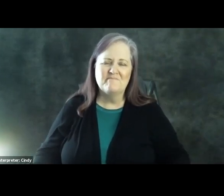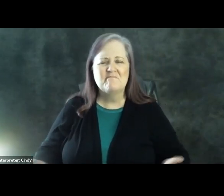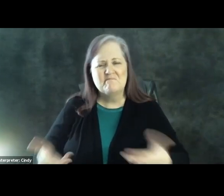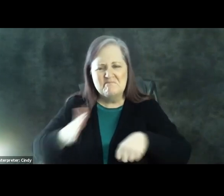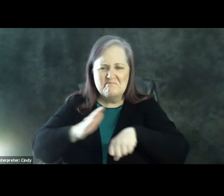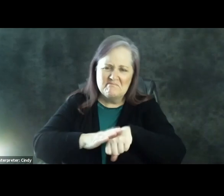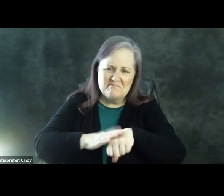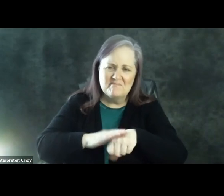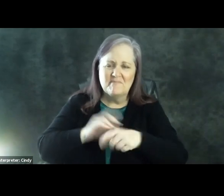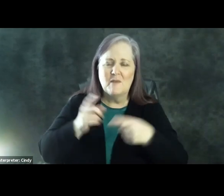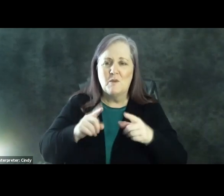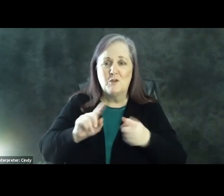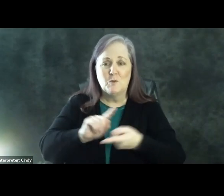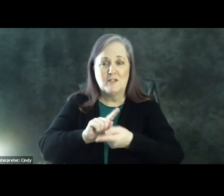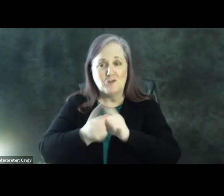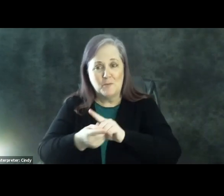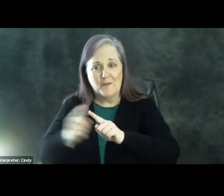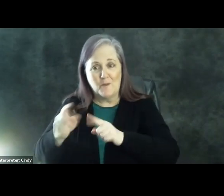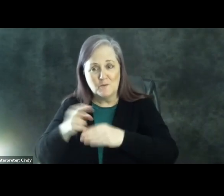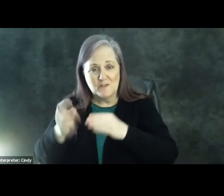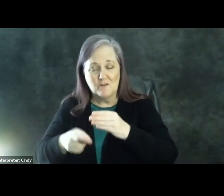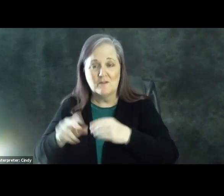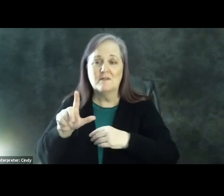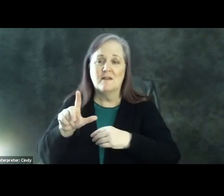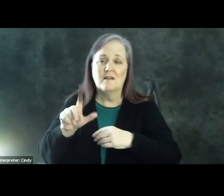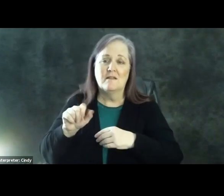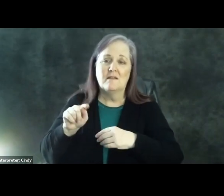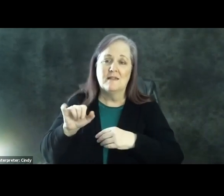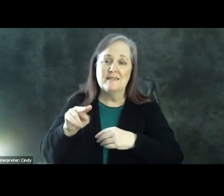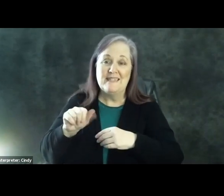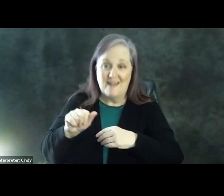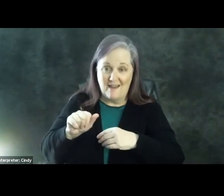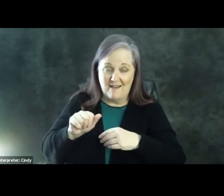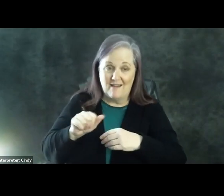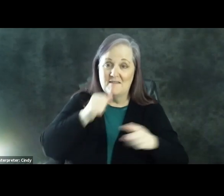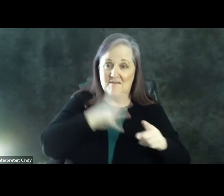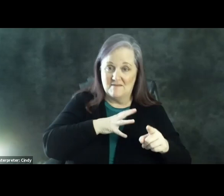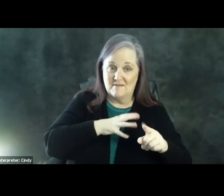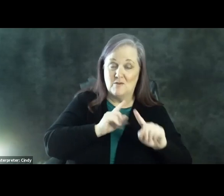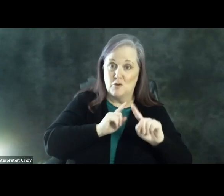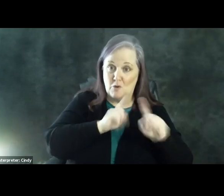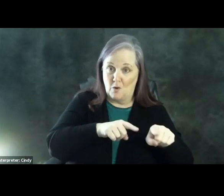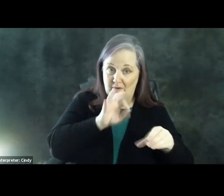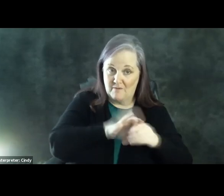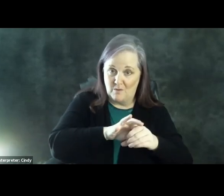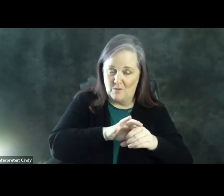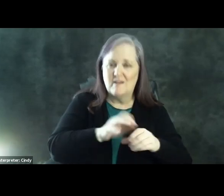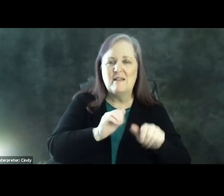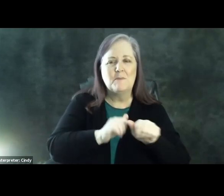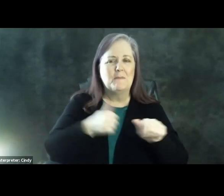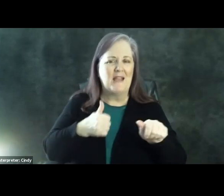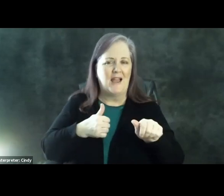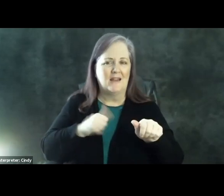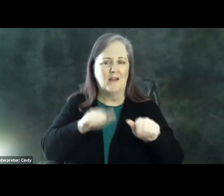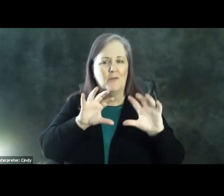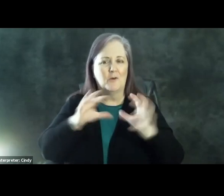when we interpret these results is that Latina turnout of registered voters seems to lag behind other groups